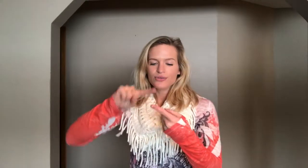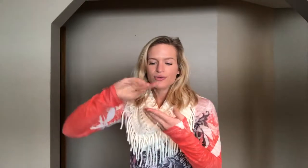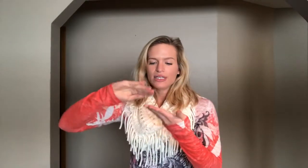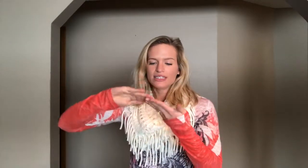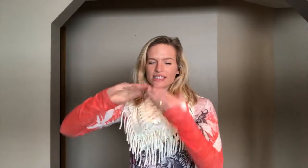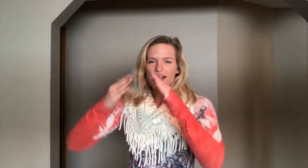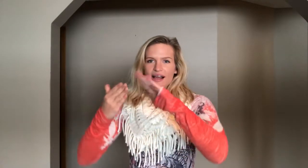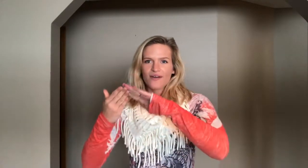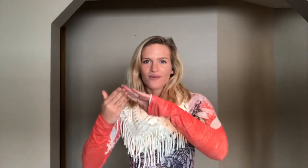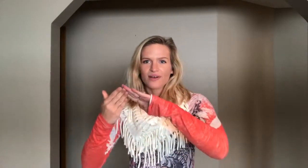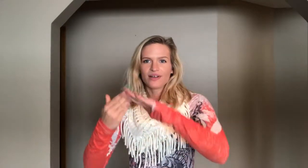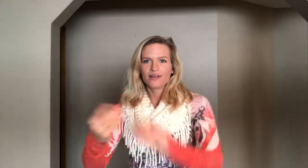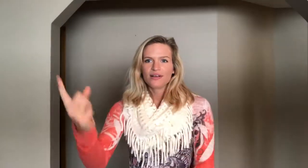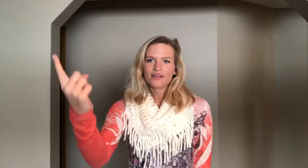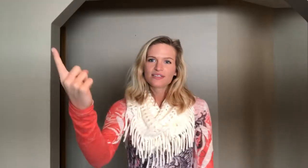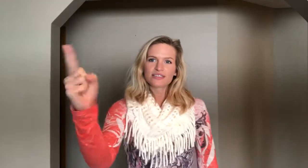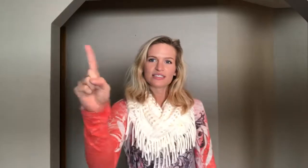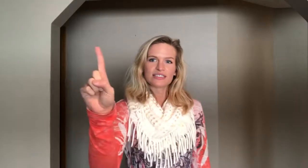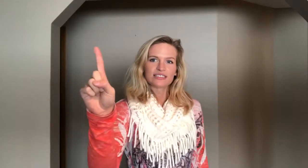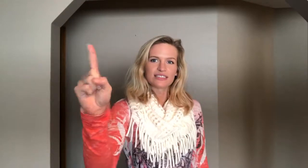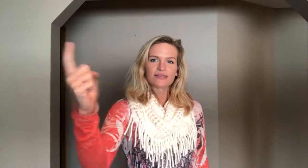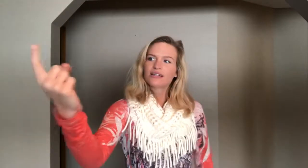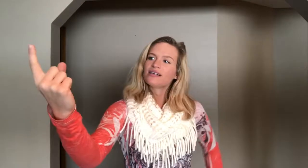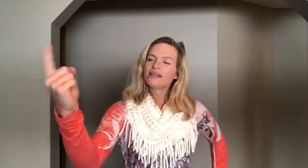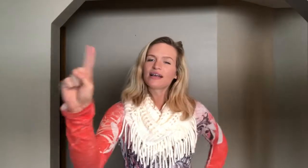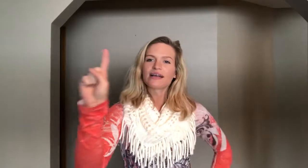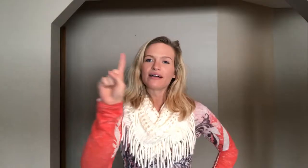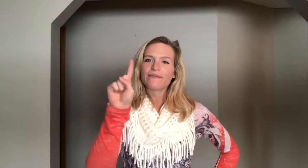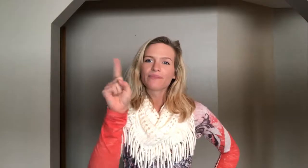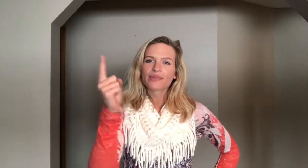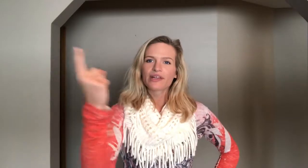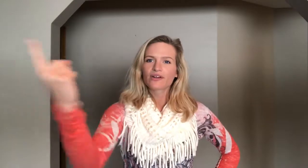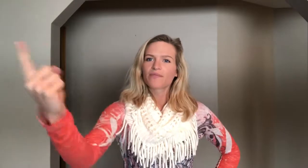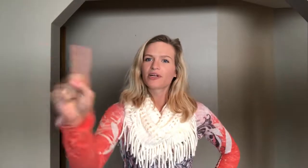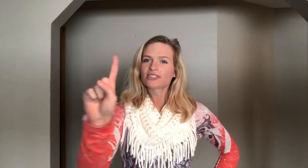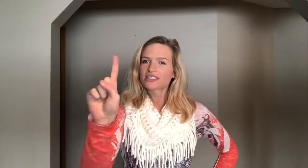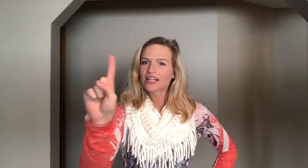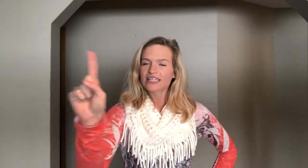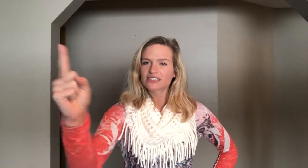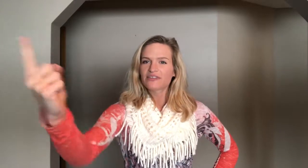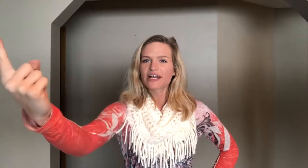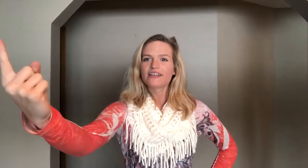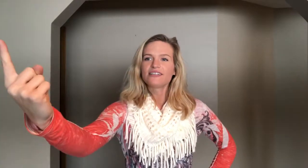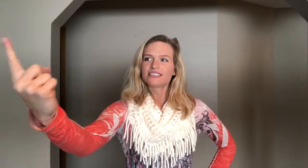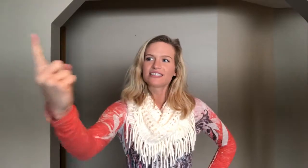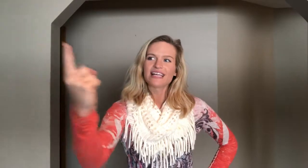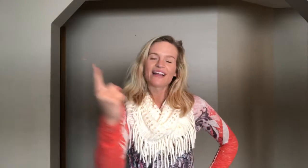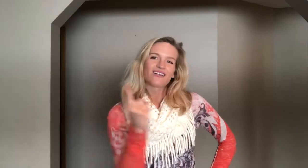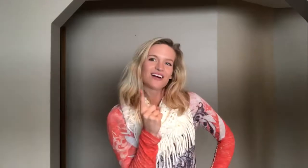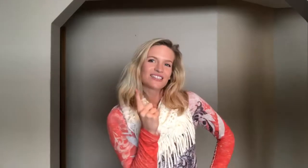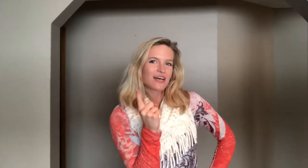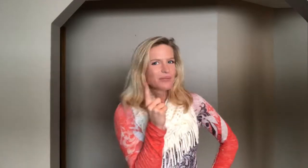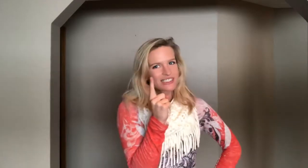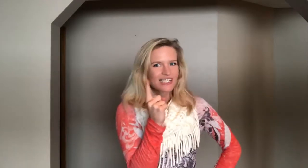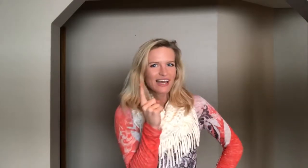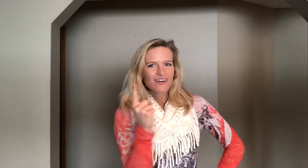town. So this is just like a little person classifier and this is Santa Claus coming to town.